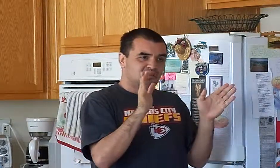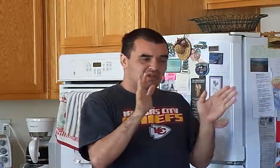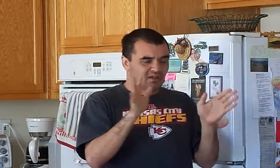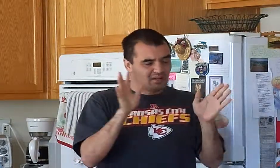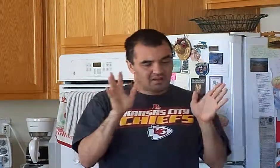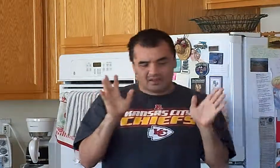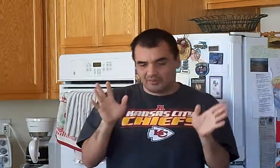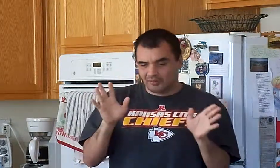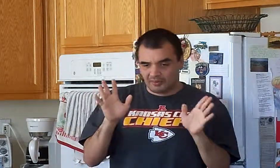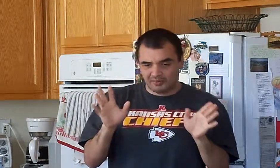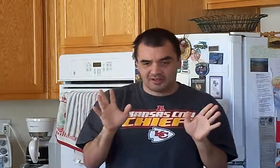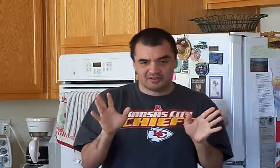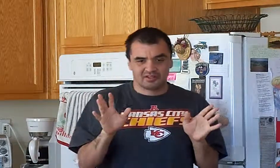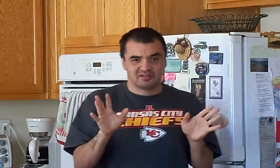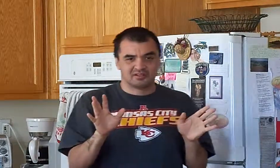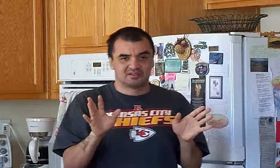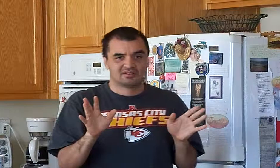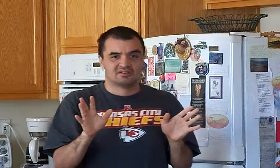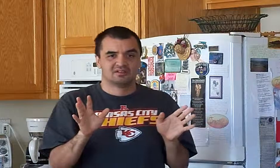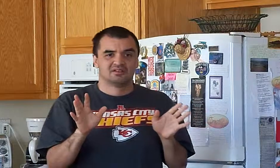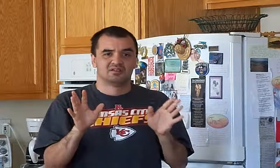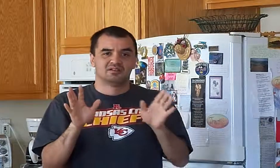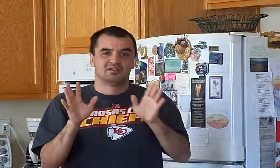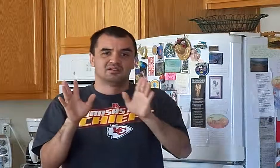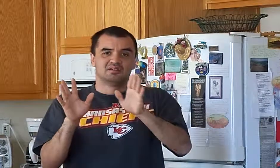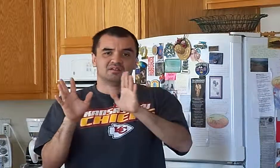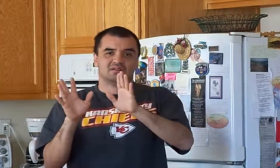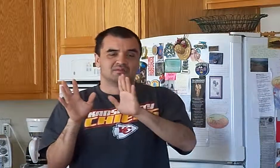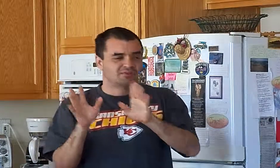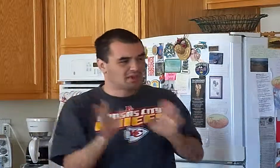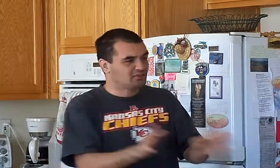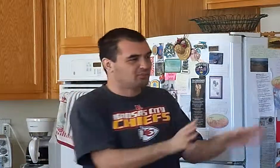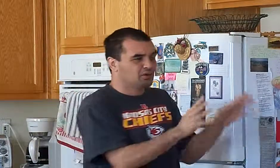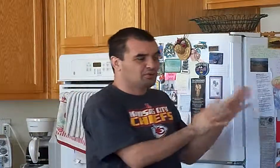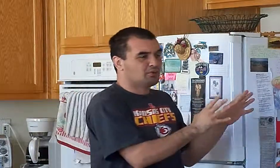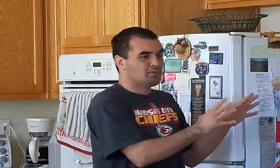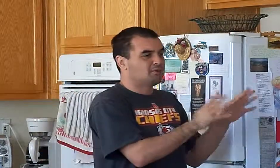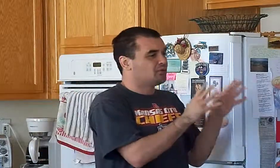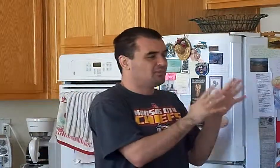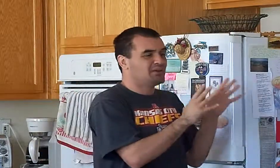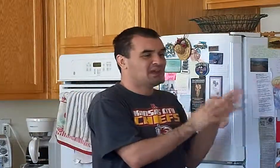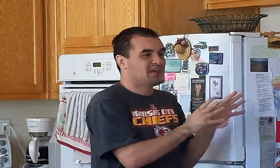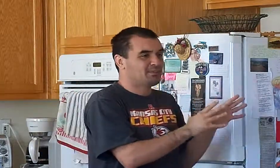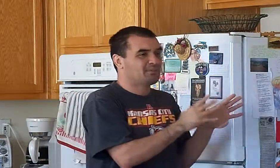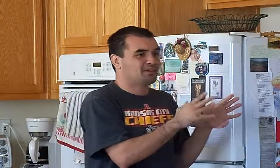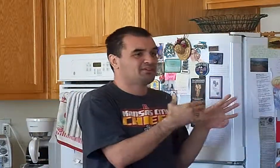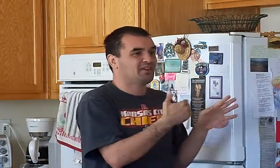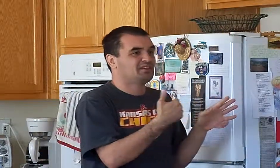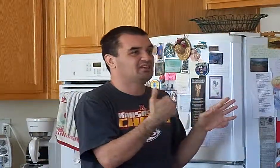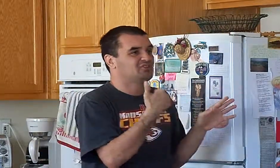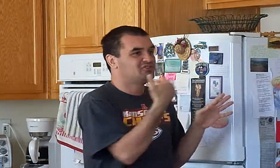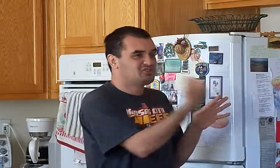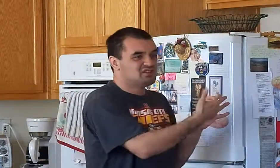Anyway, what I'm trying to say is fans of Wonder Woman wouldn't be happy about the fact that she